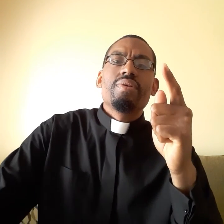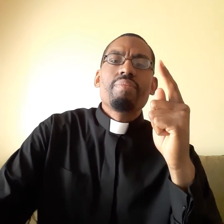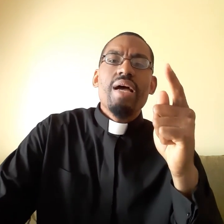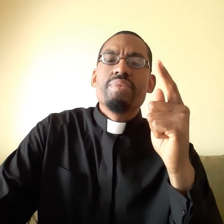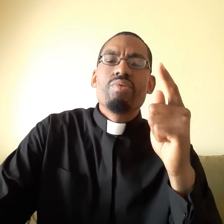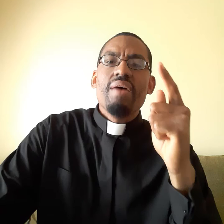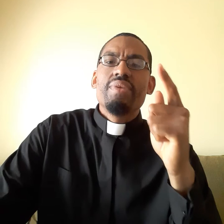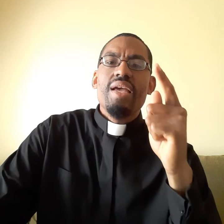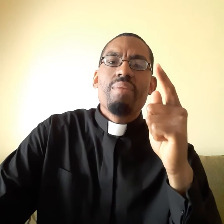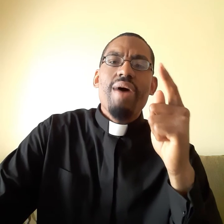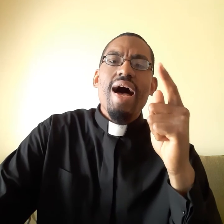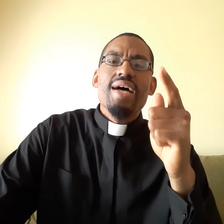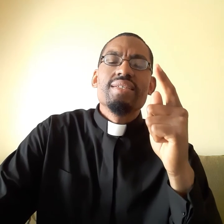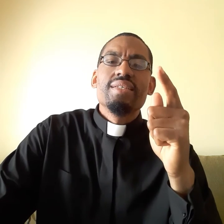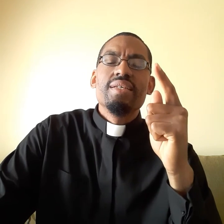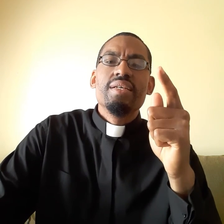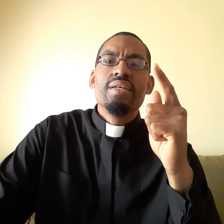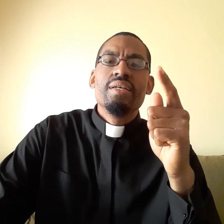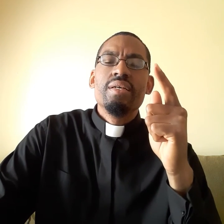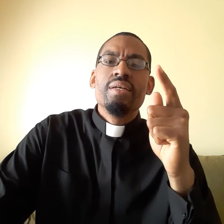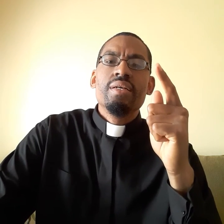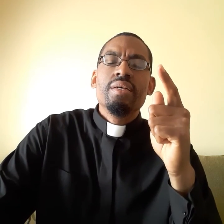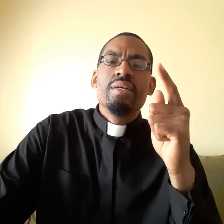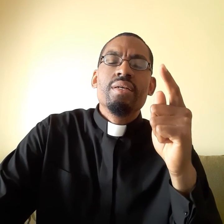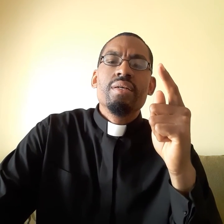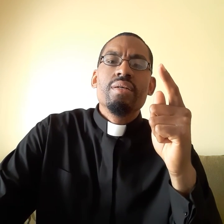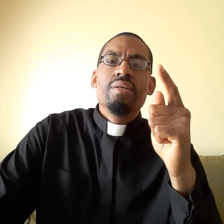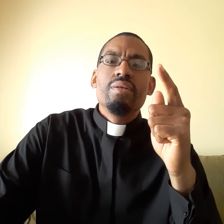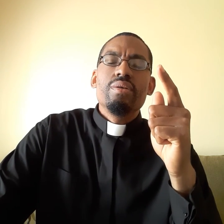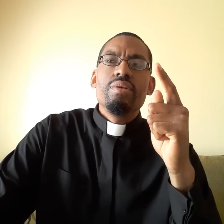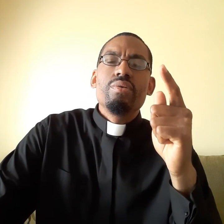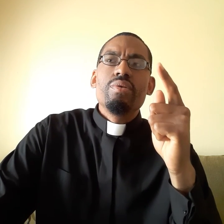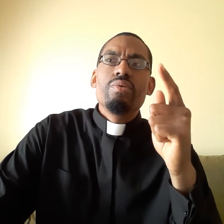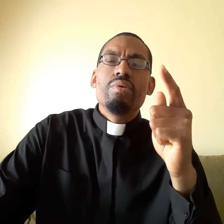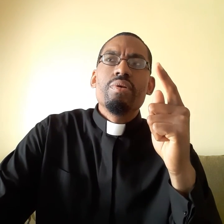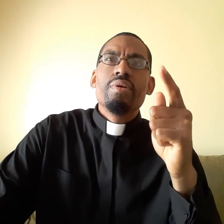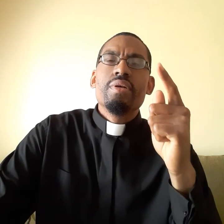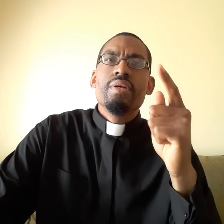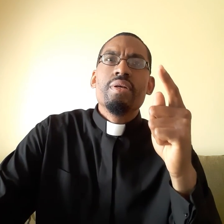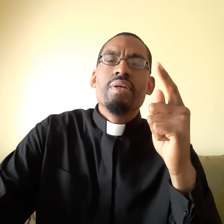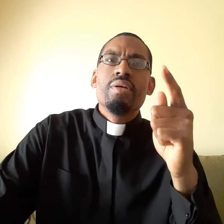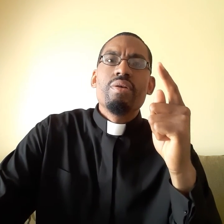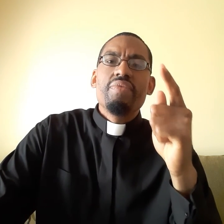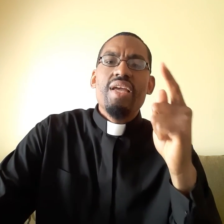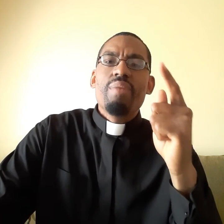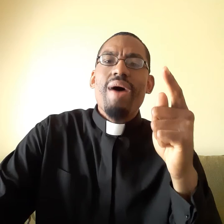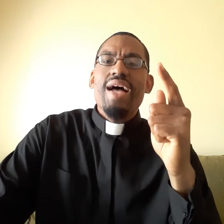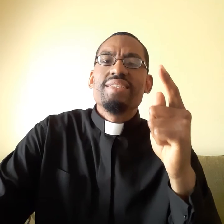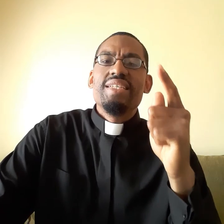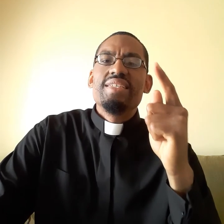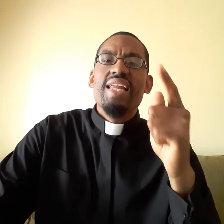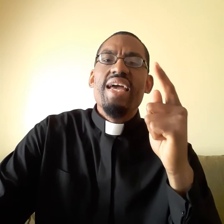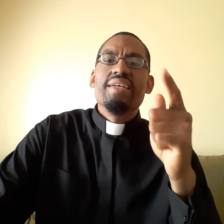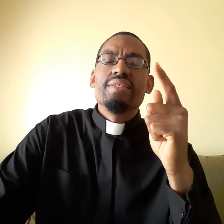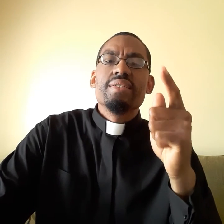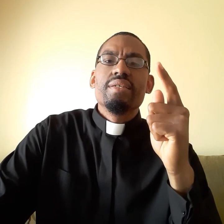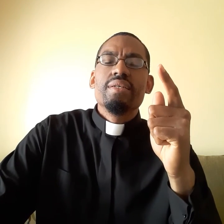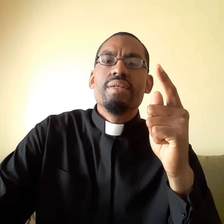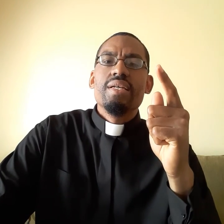Sometimes you have to get past, you have to get past these layers and